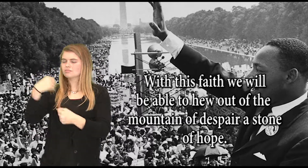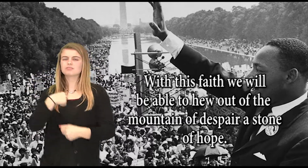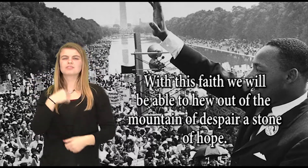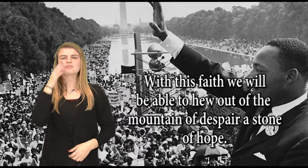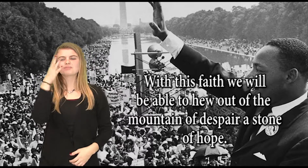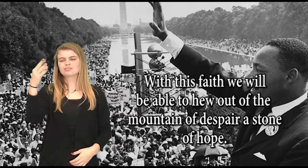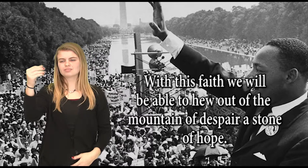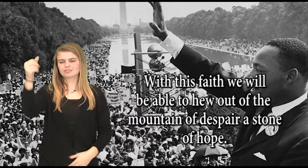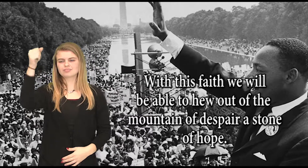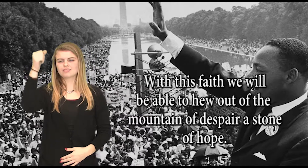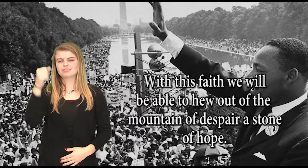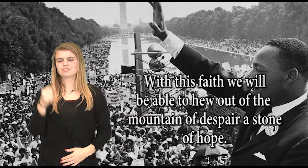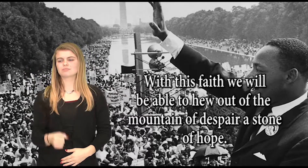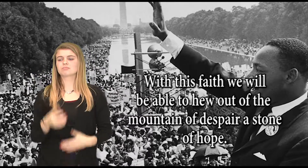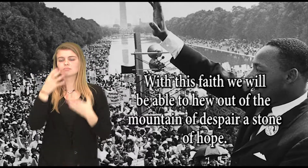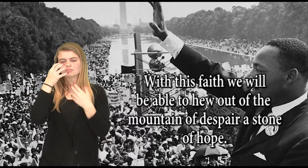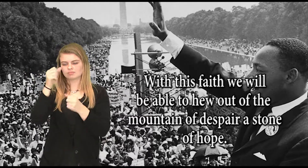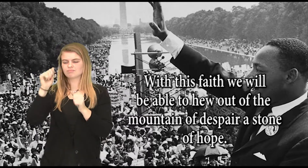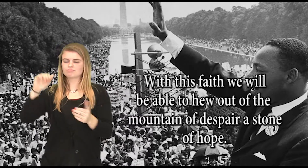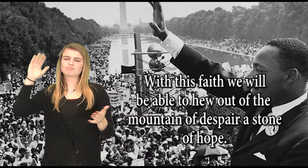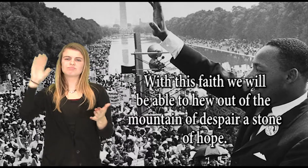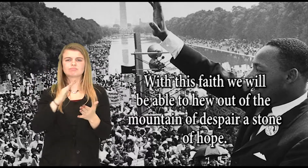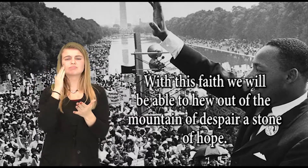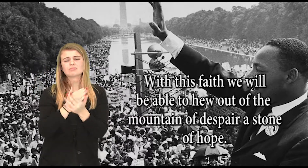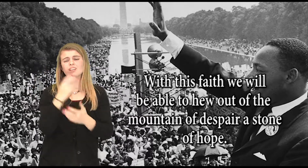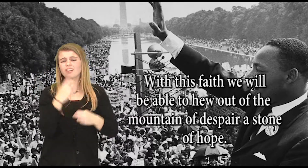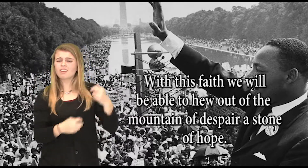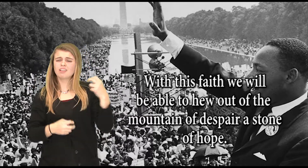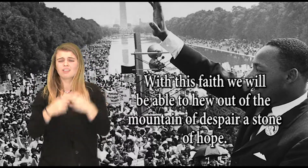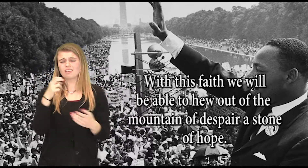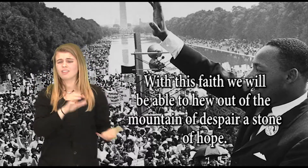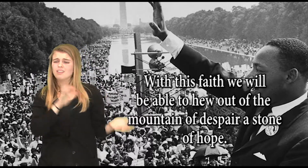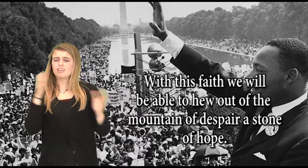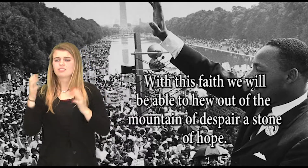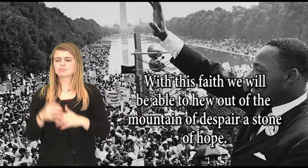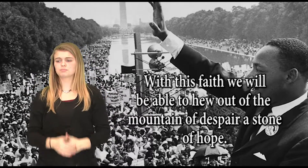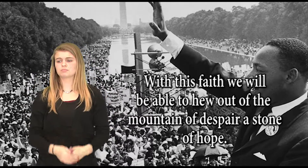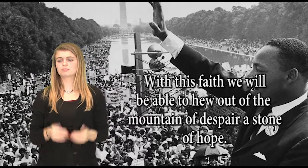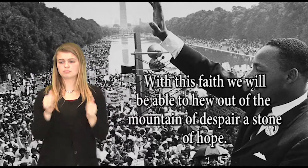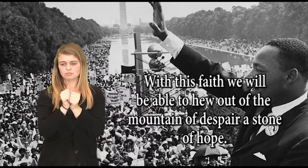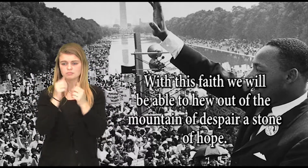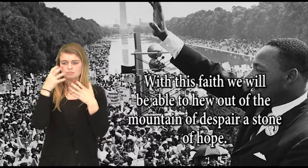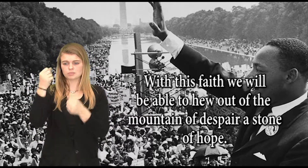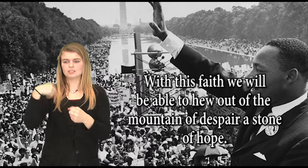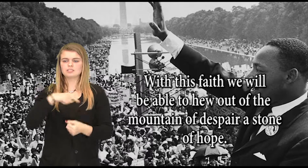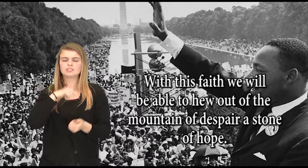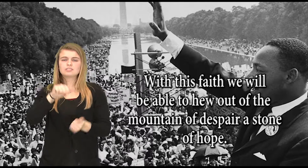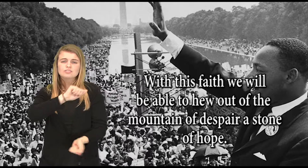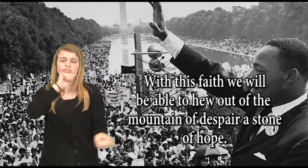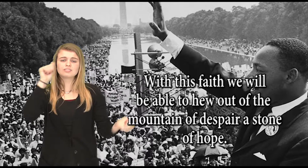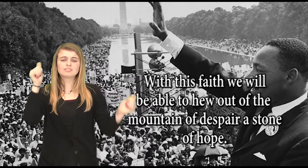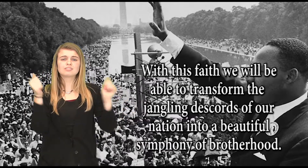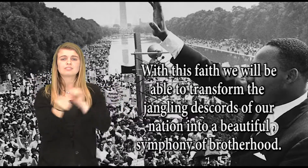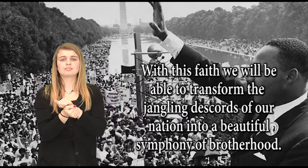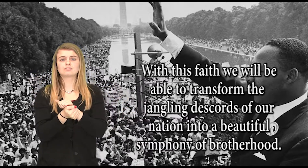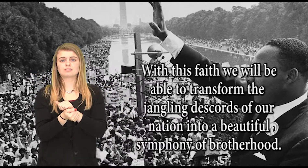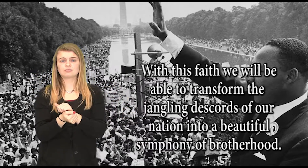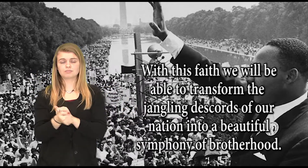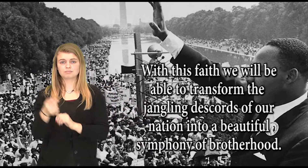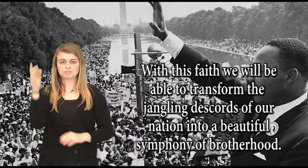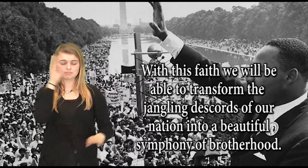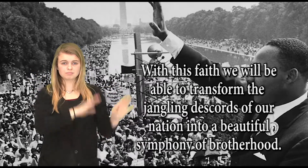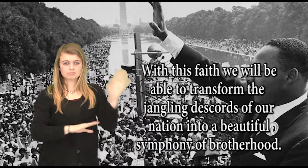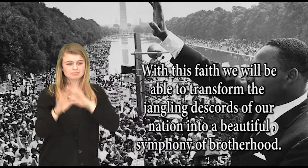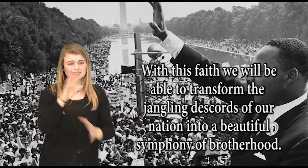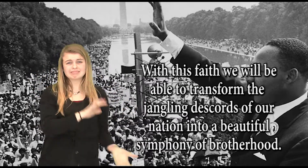With this faith, we will be able to hew out of the mountain of despair a stone of hope. With